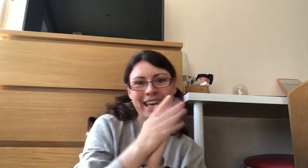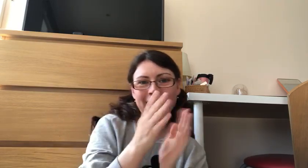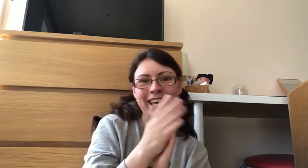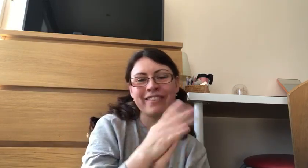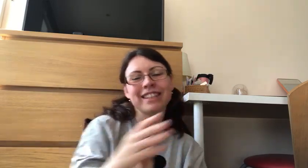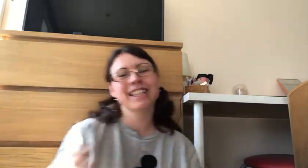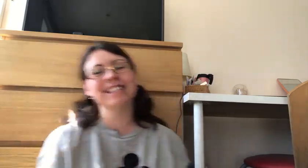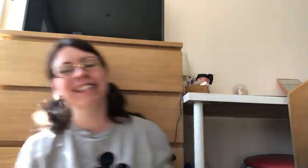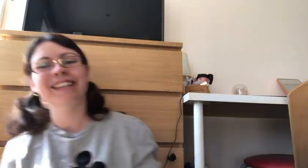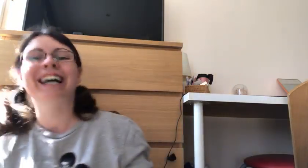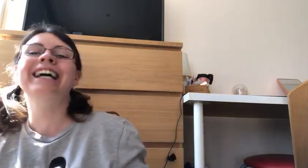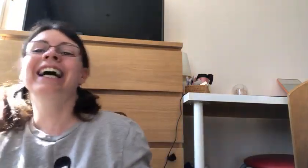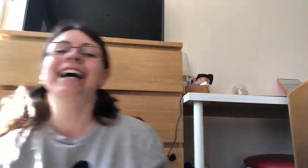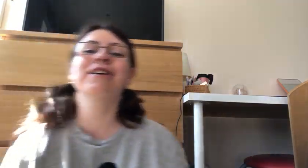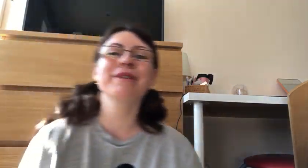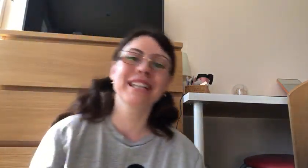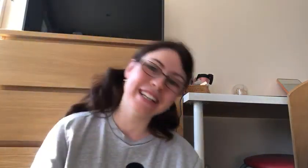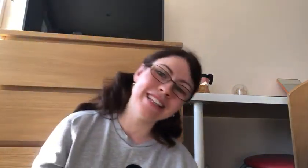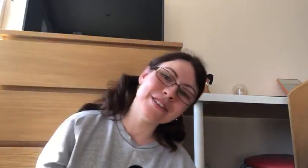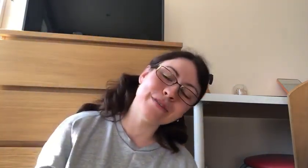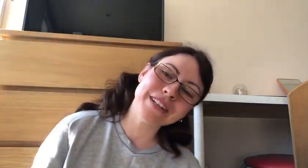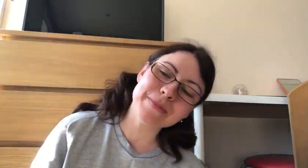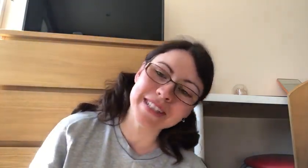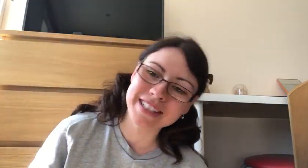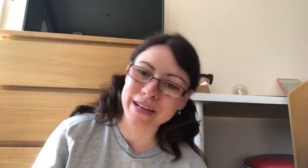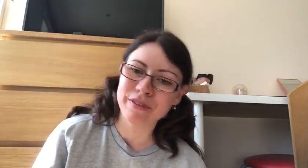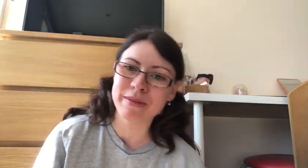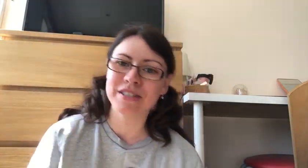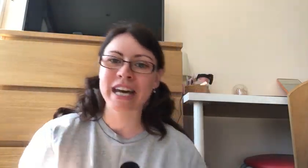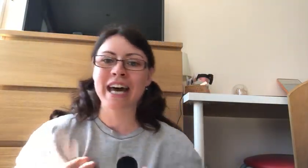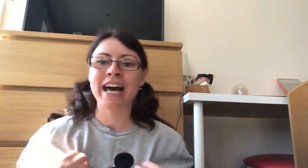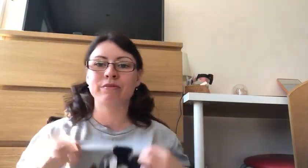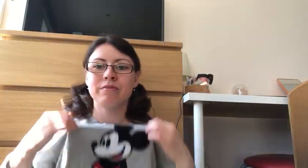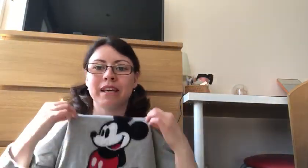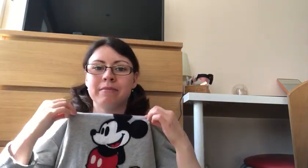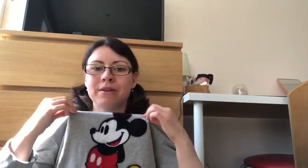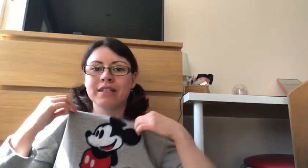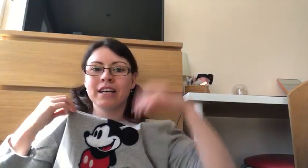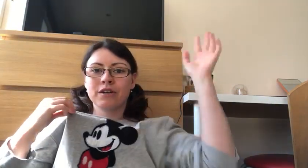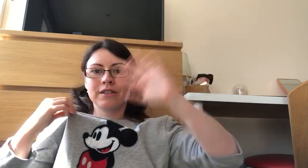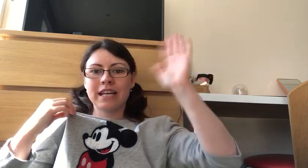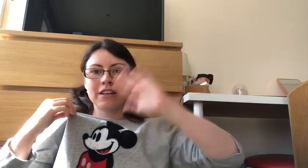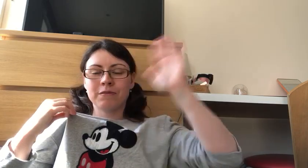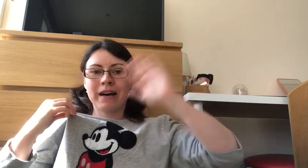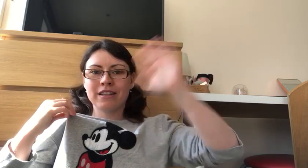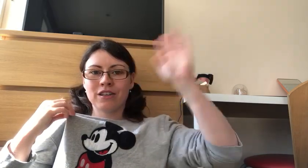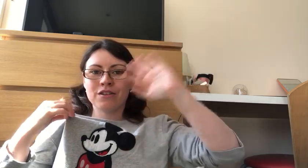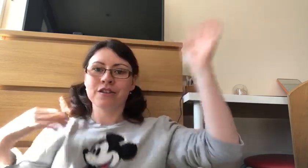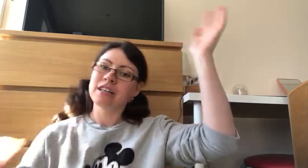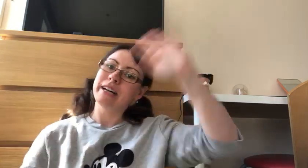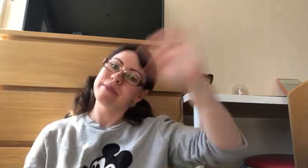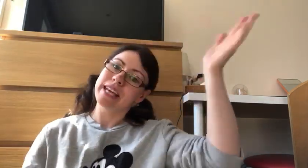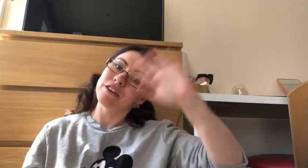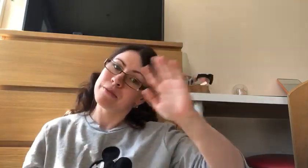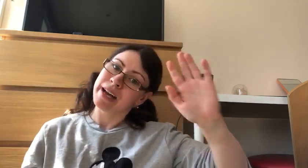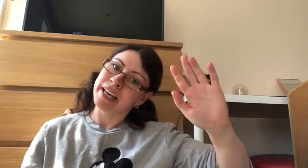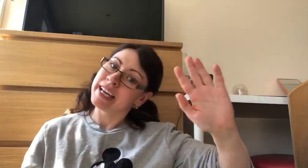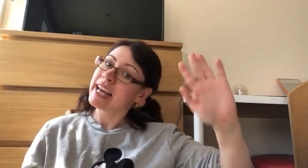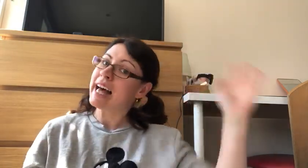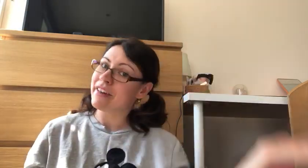fantastic okay i hope you had loads of fun spending time with me today and with mickey mouse who's saying goodbye to you i'm saying goodbye have